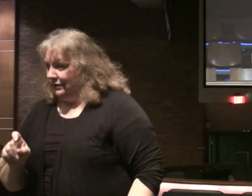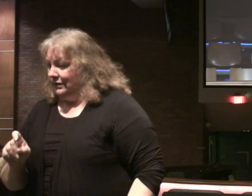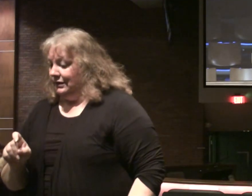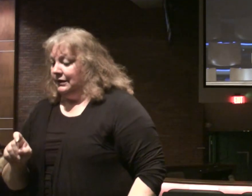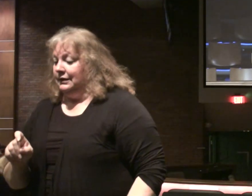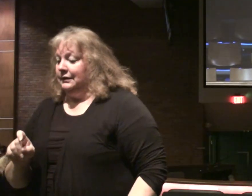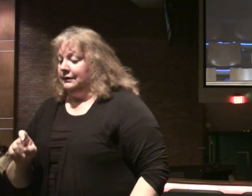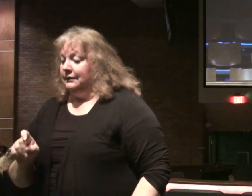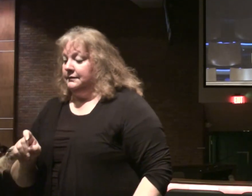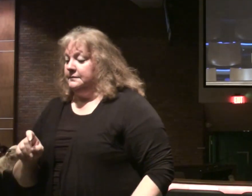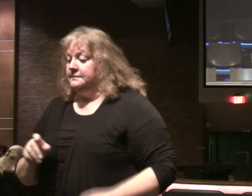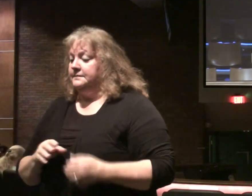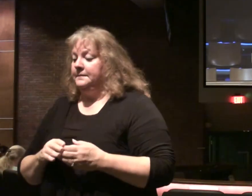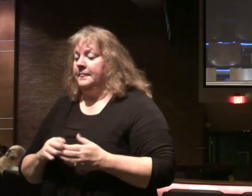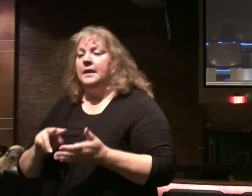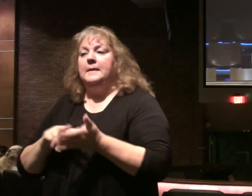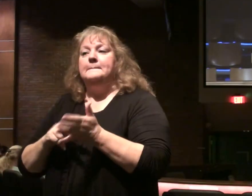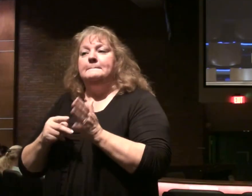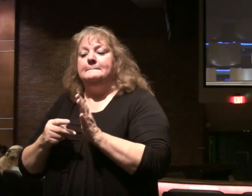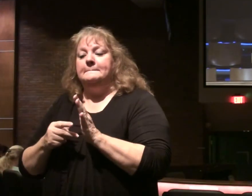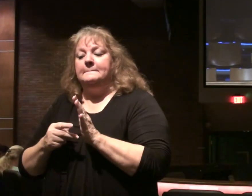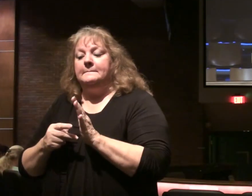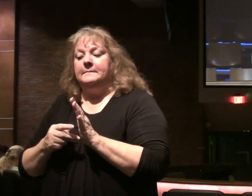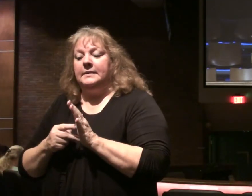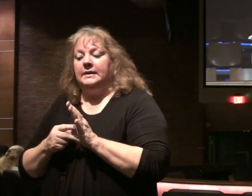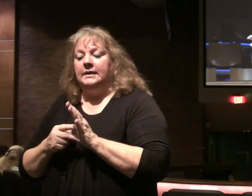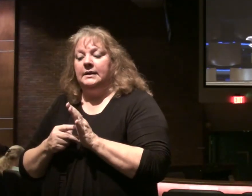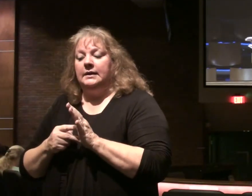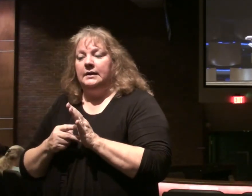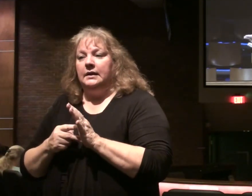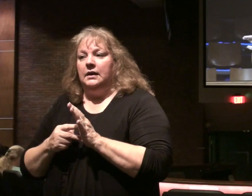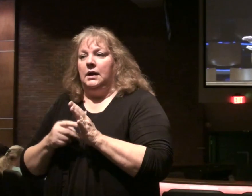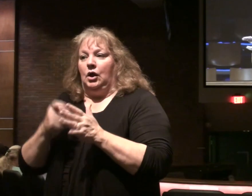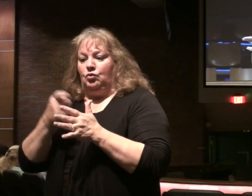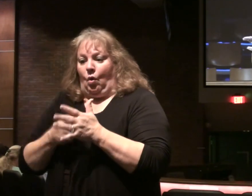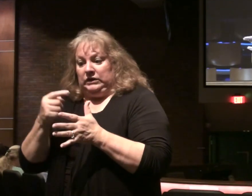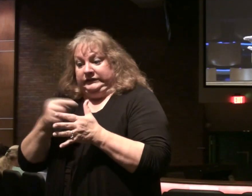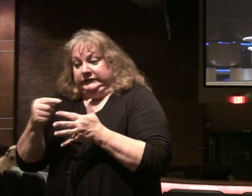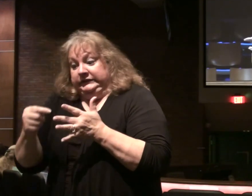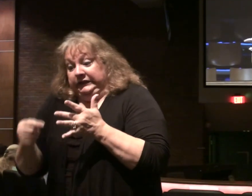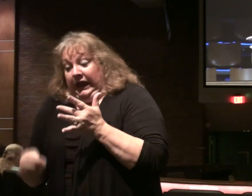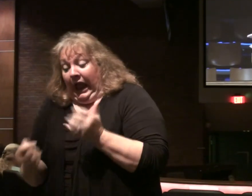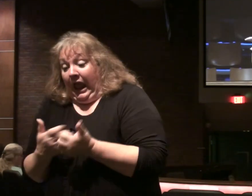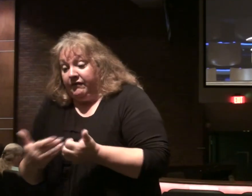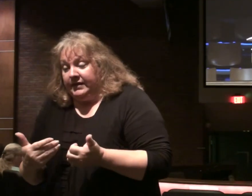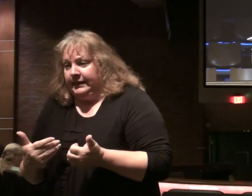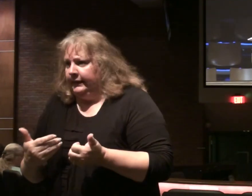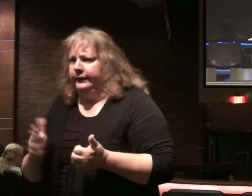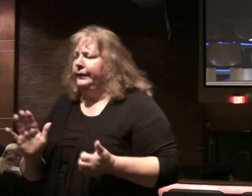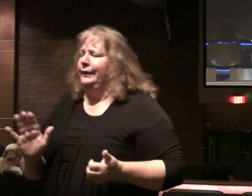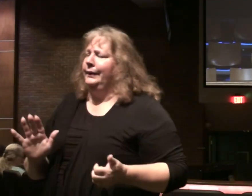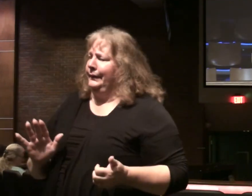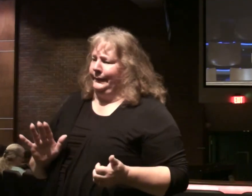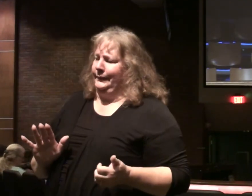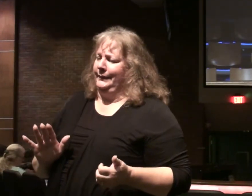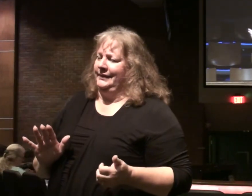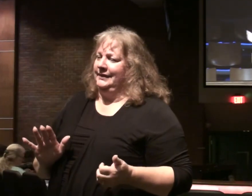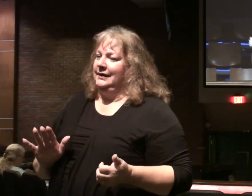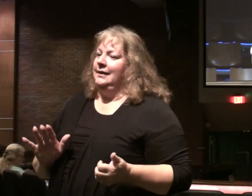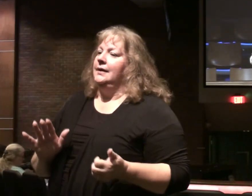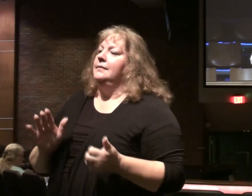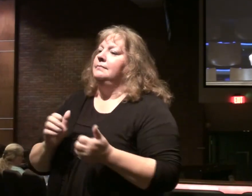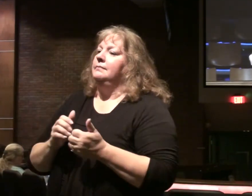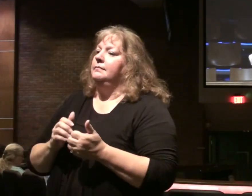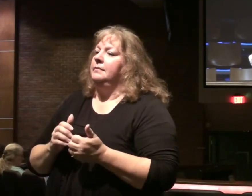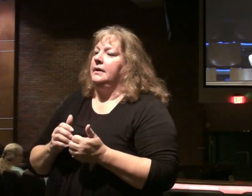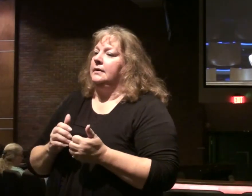you want to say with that. It doesn't mean we're going understand every single cost that's required of me as a believer. But